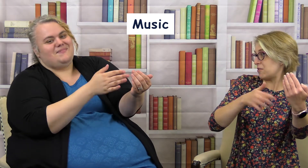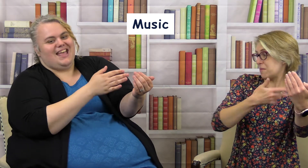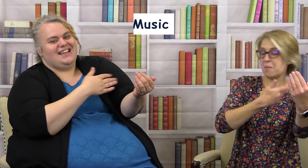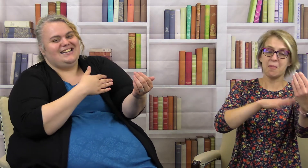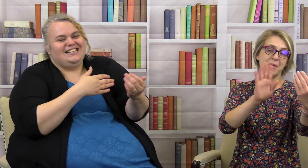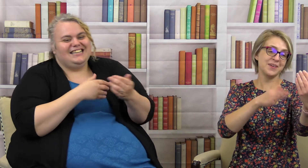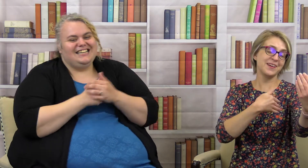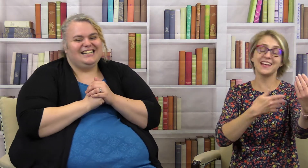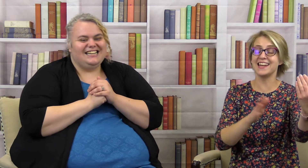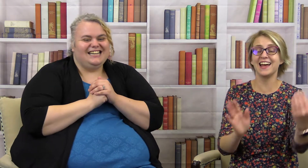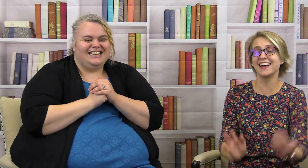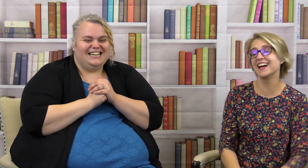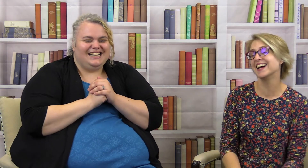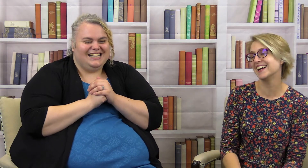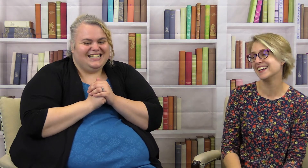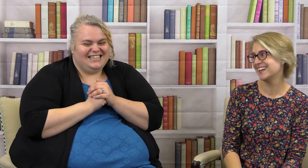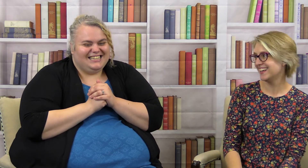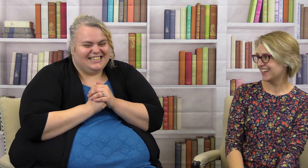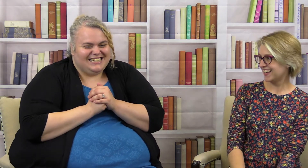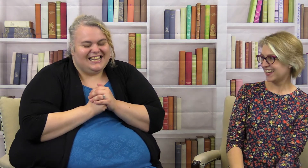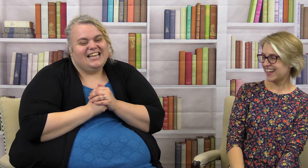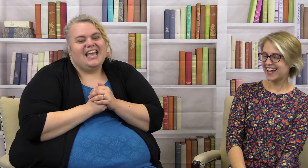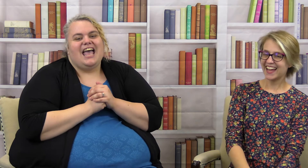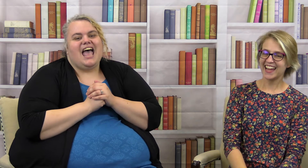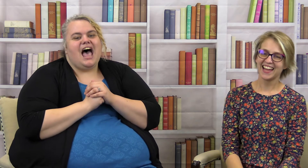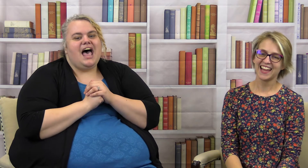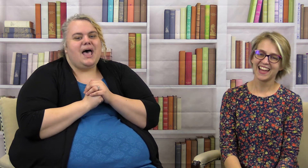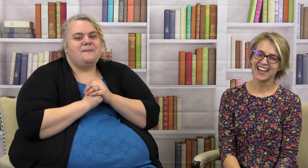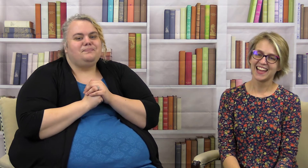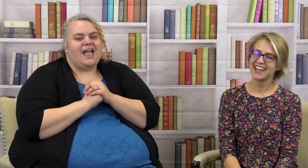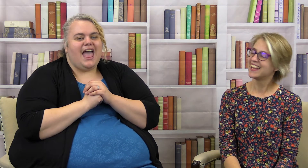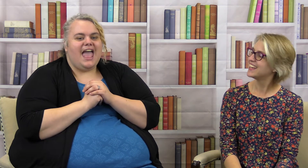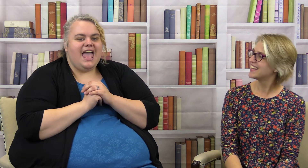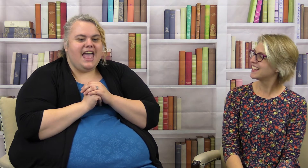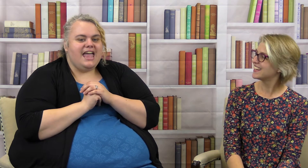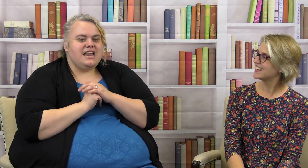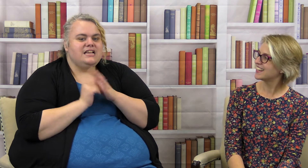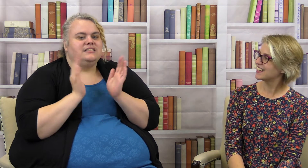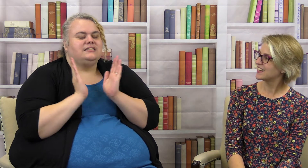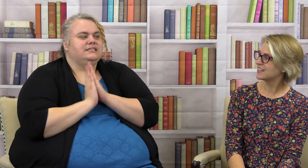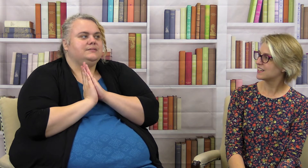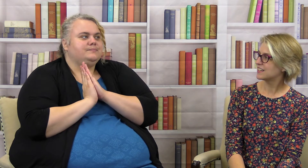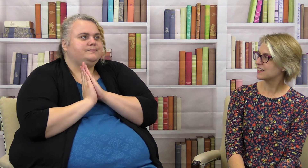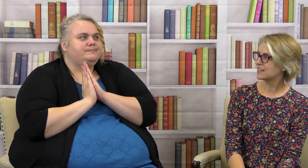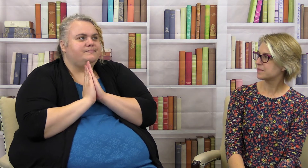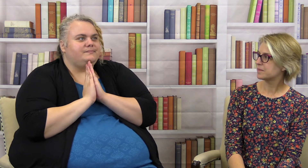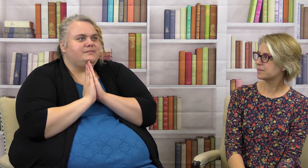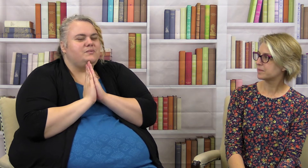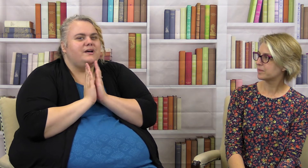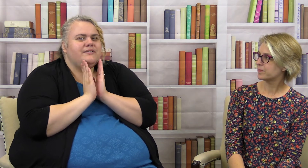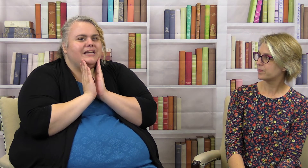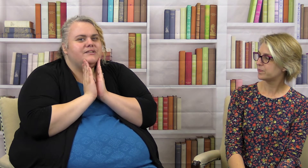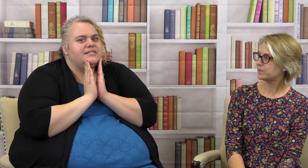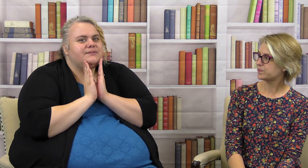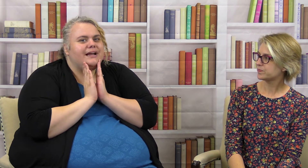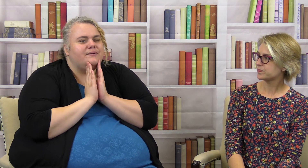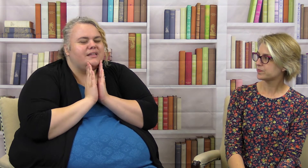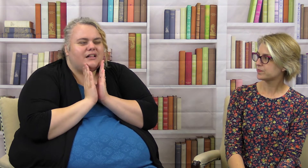hmm what do we use to write with a